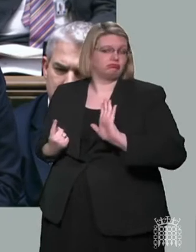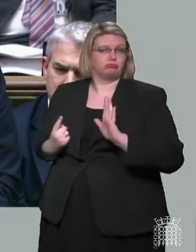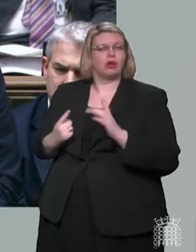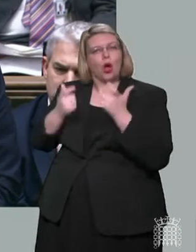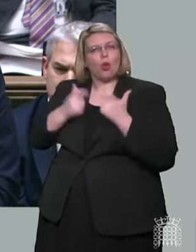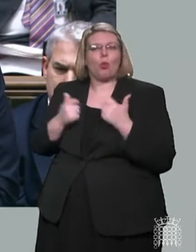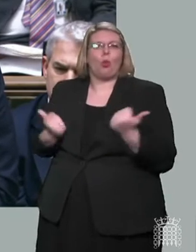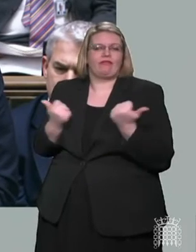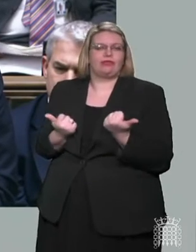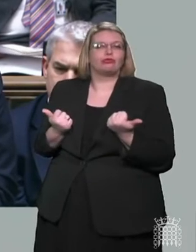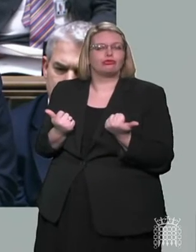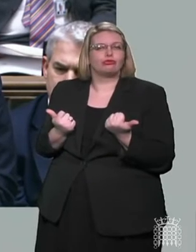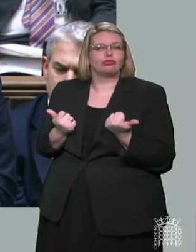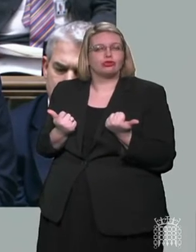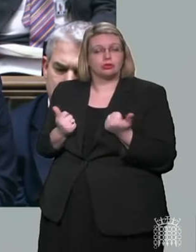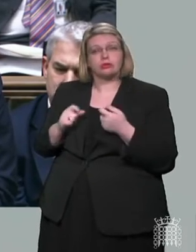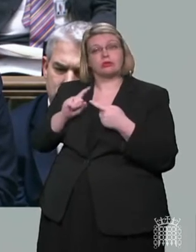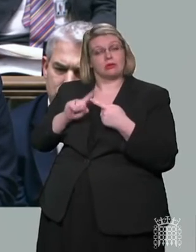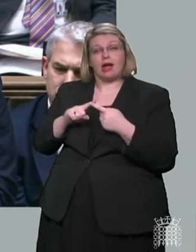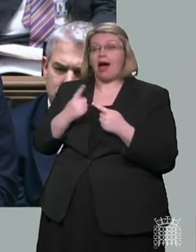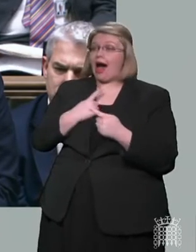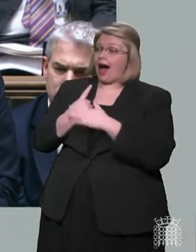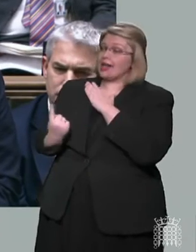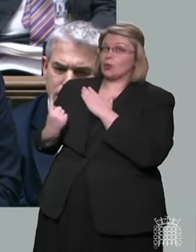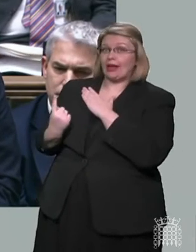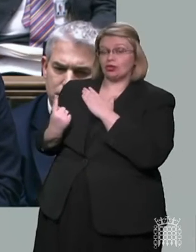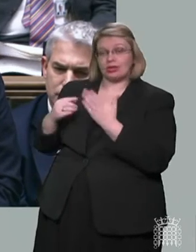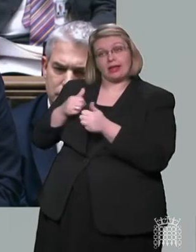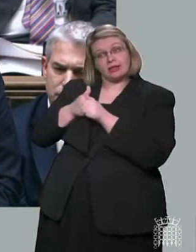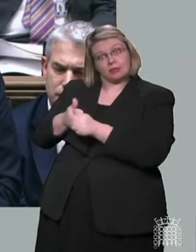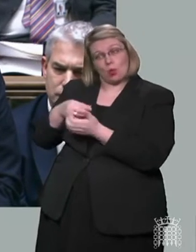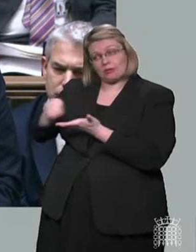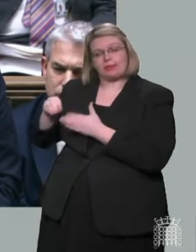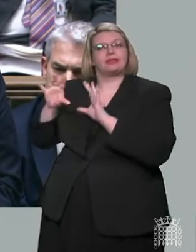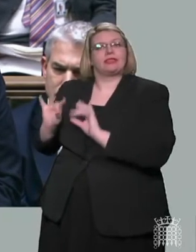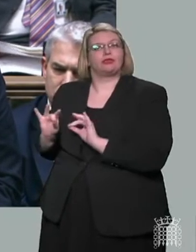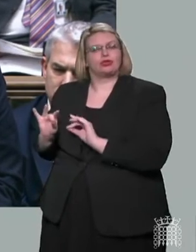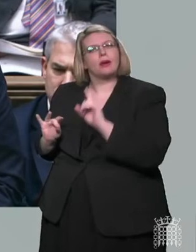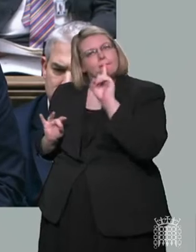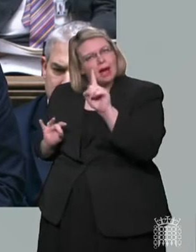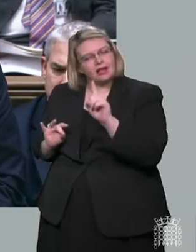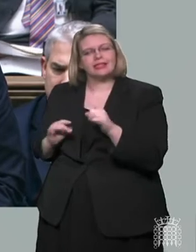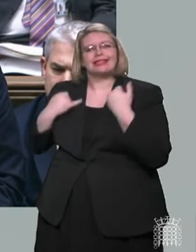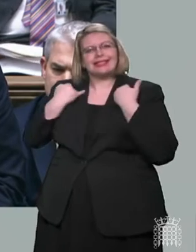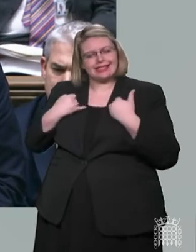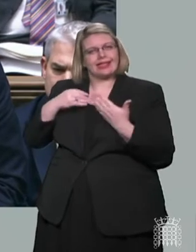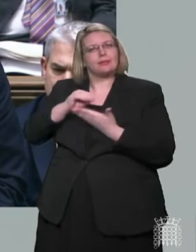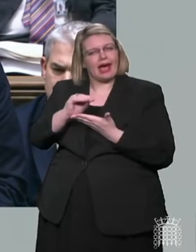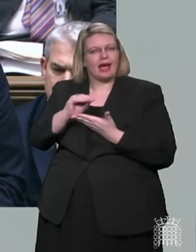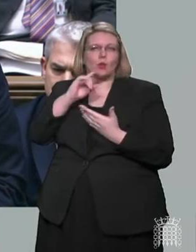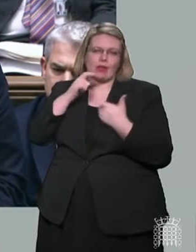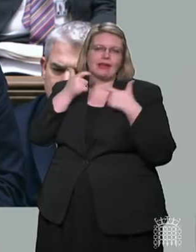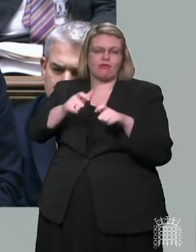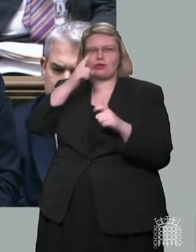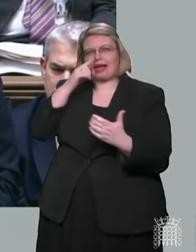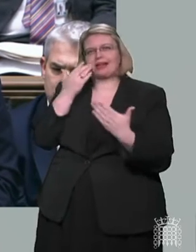And so we will also end self-isolation support payments. Although COVID provisions for statutory sick pay can still